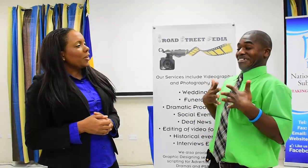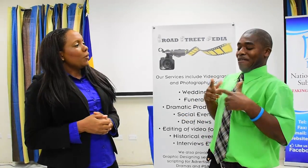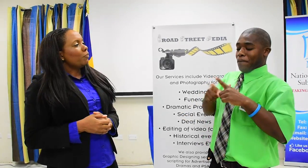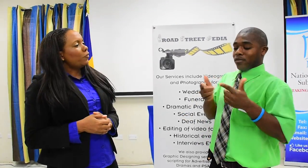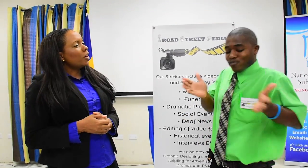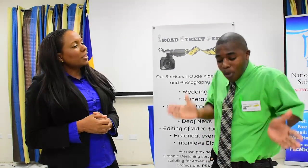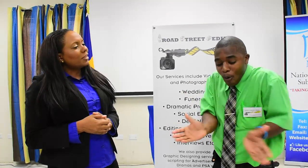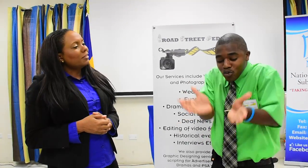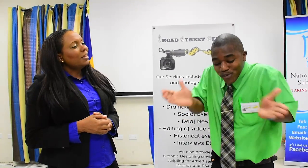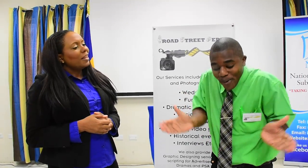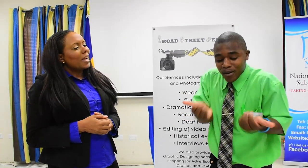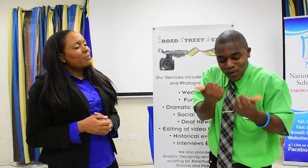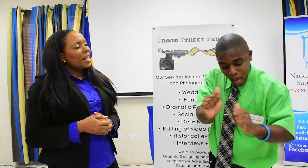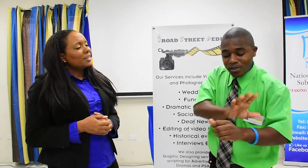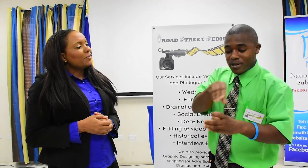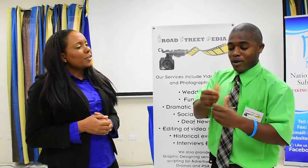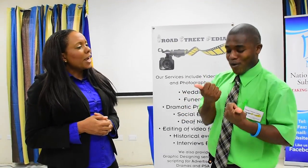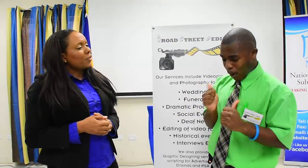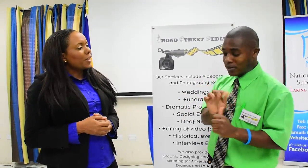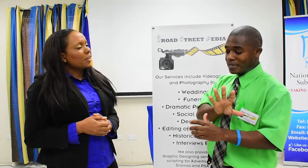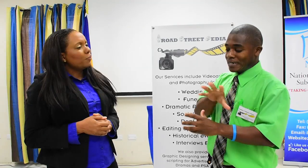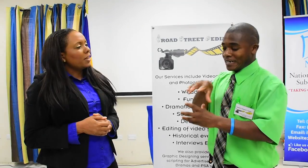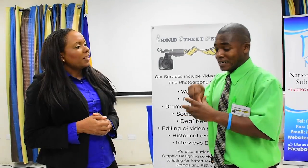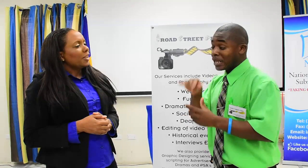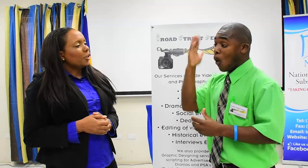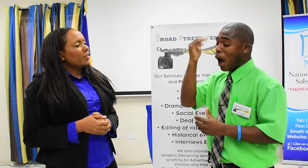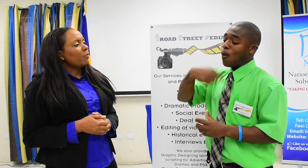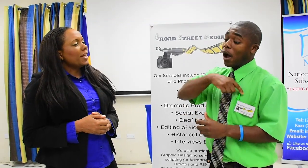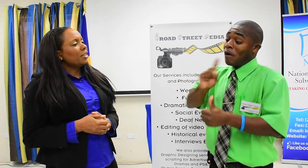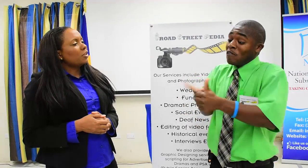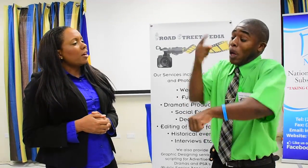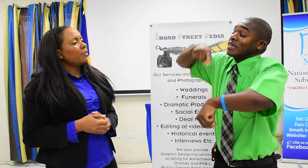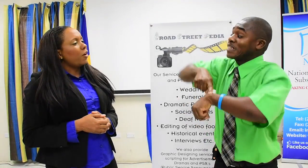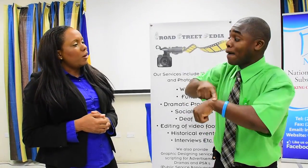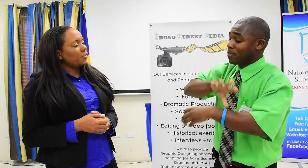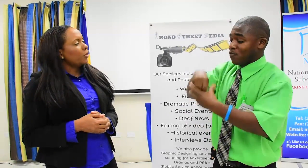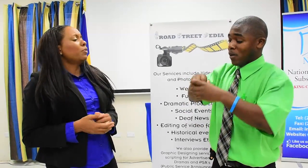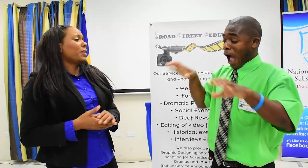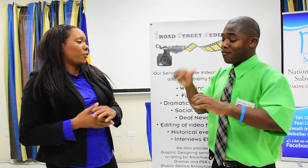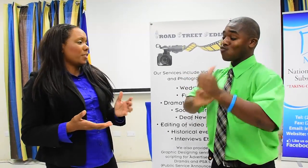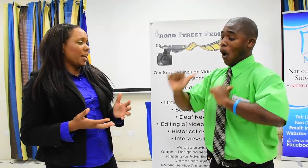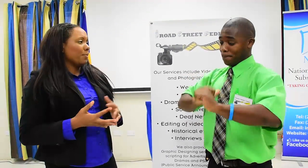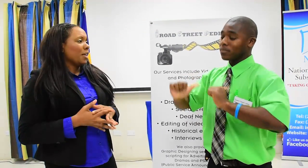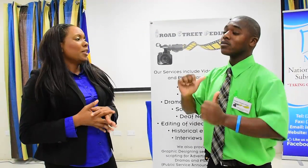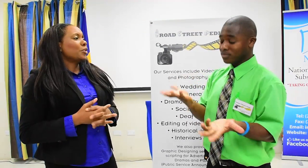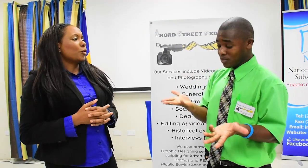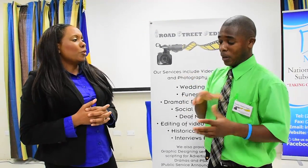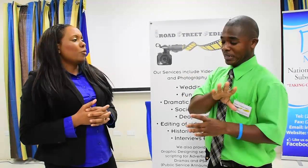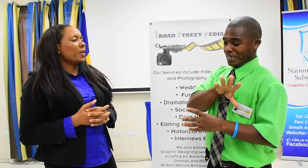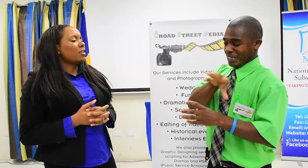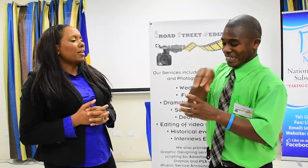Okay, before I was a little apprehensive and everything, but then when I got involved, it was my first time,